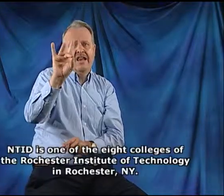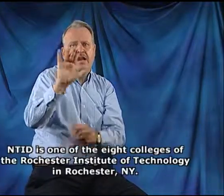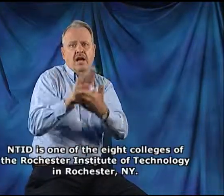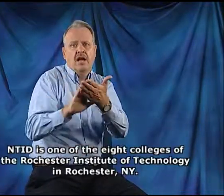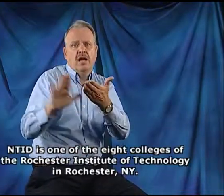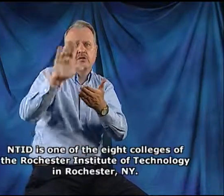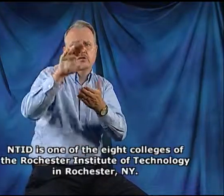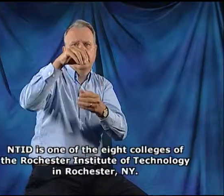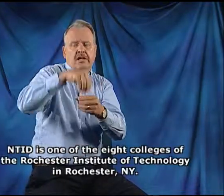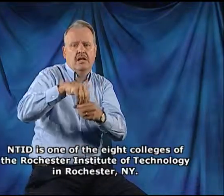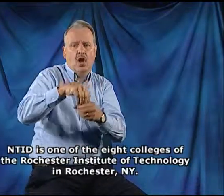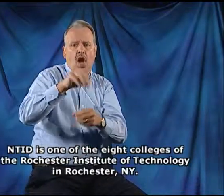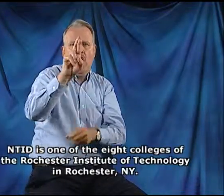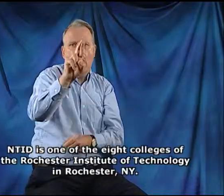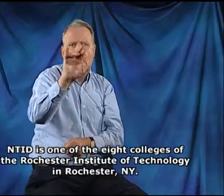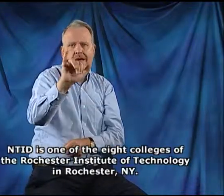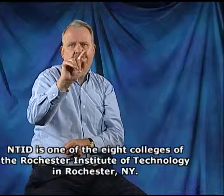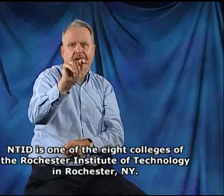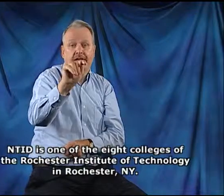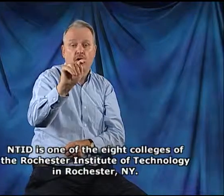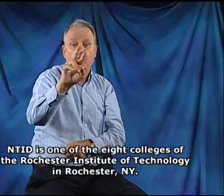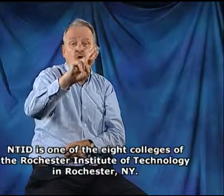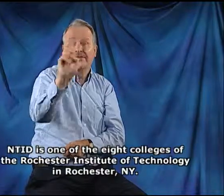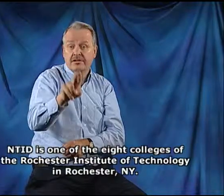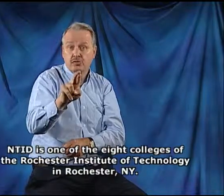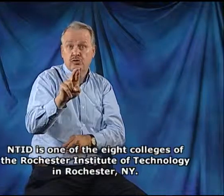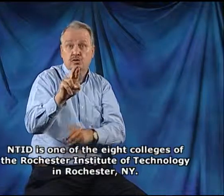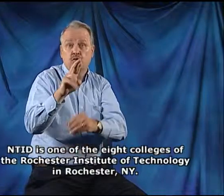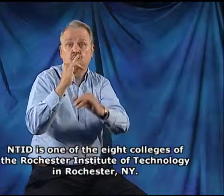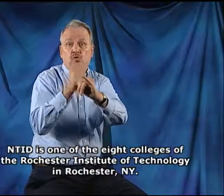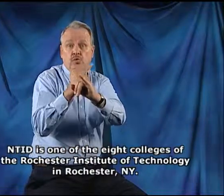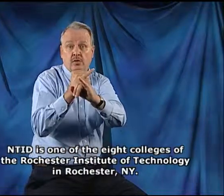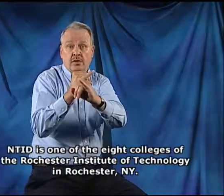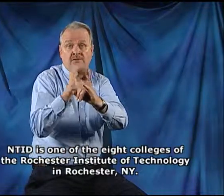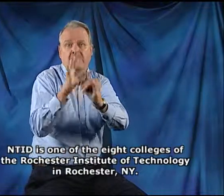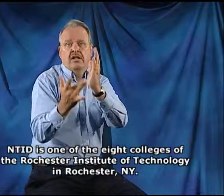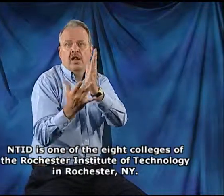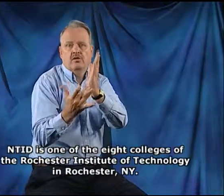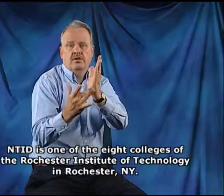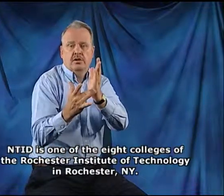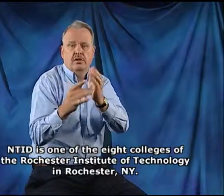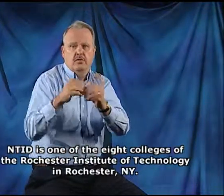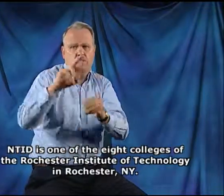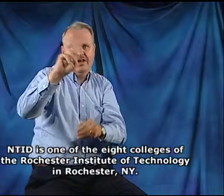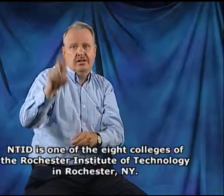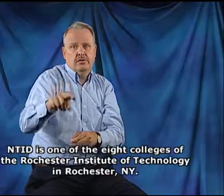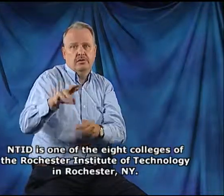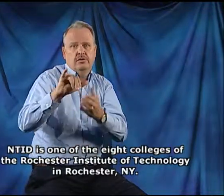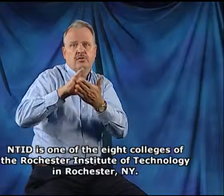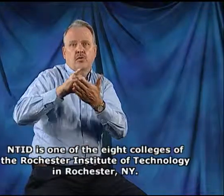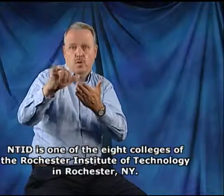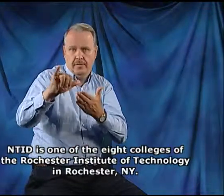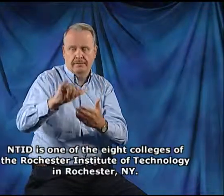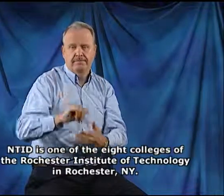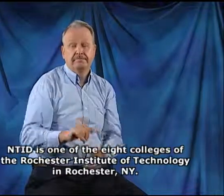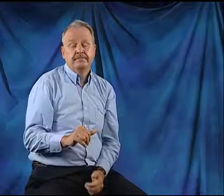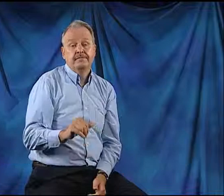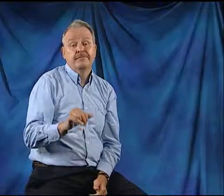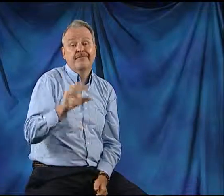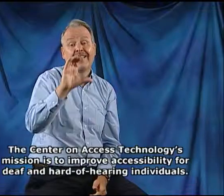NTID is one of the eight colleges of the Rochester Institute of Technology in Rochester, New York. The